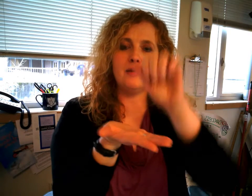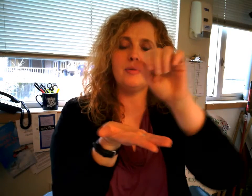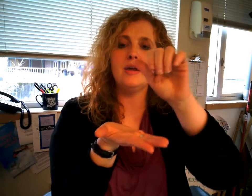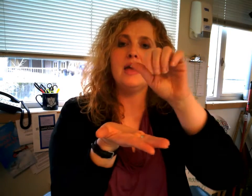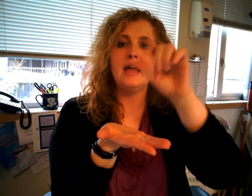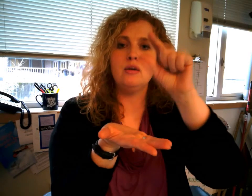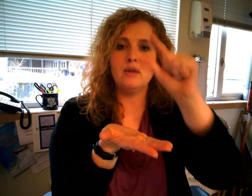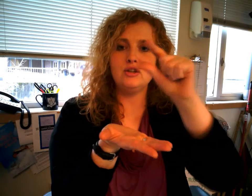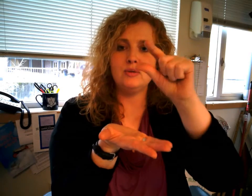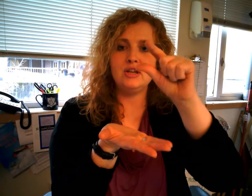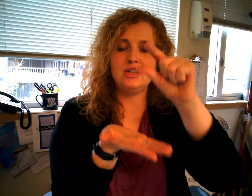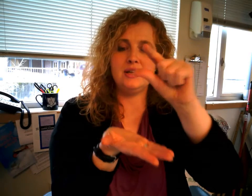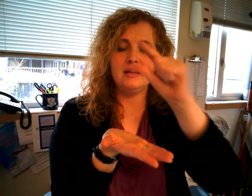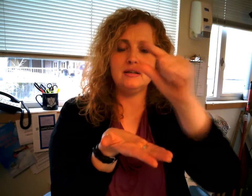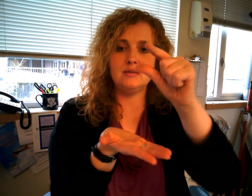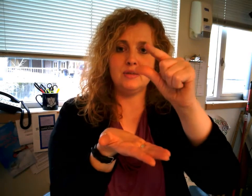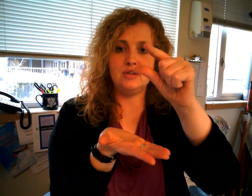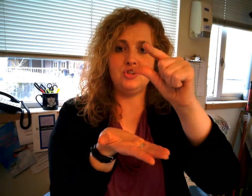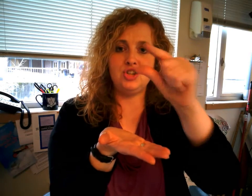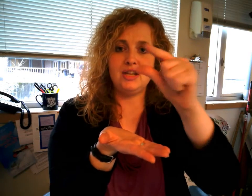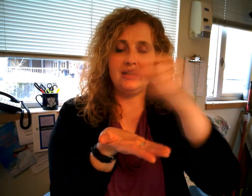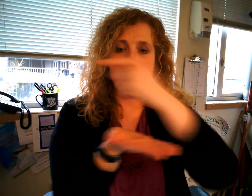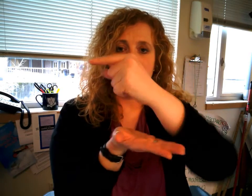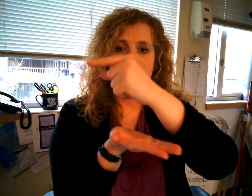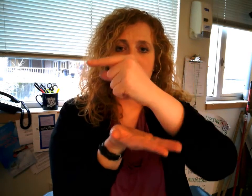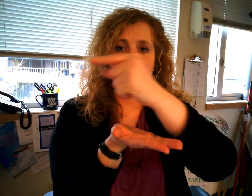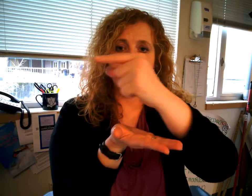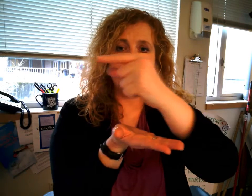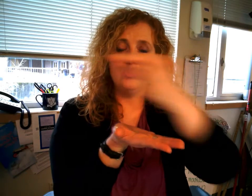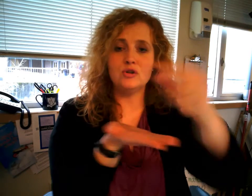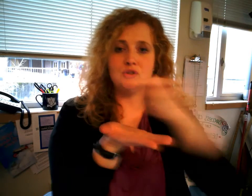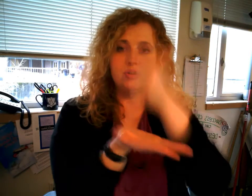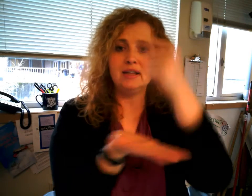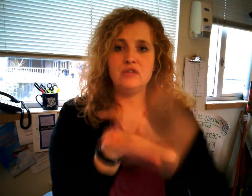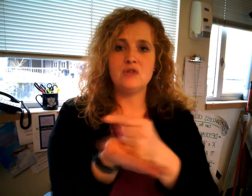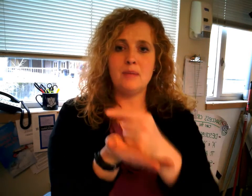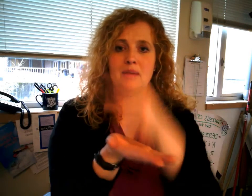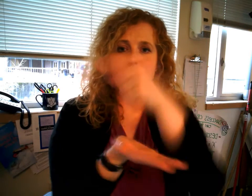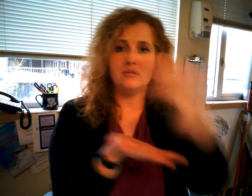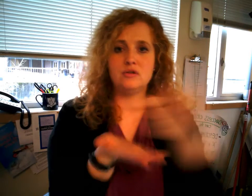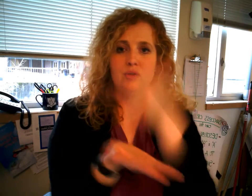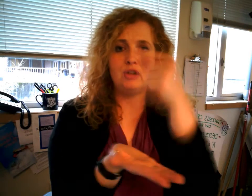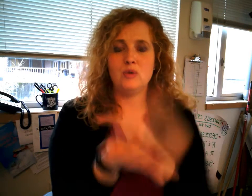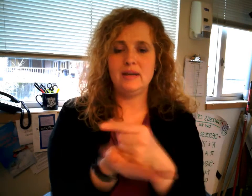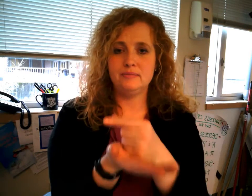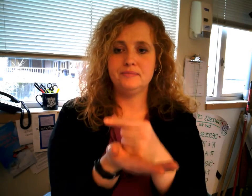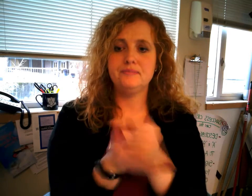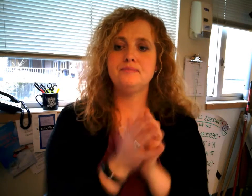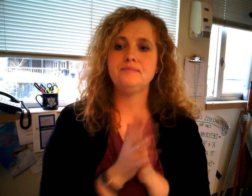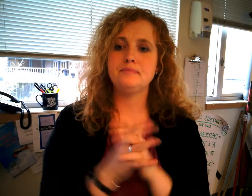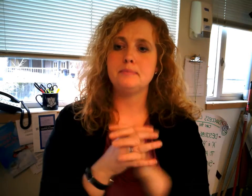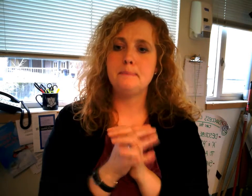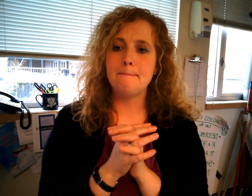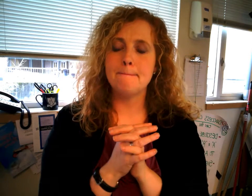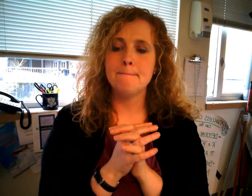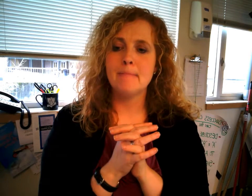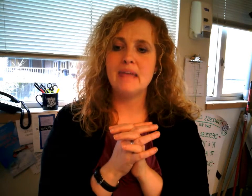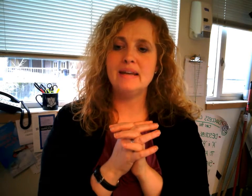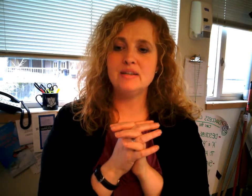and graduation is with a G and your go your circling and dropping graduate next one